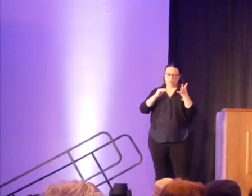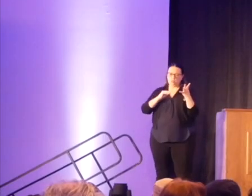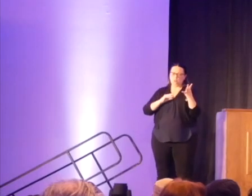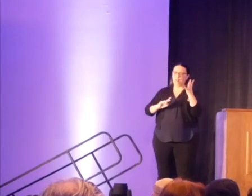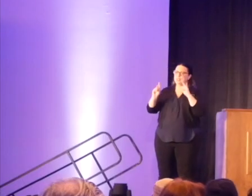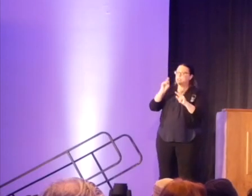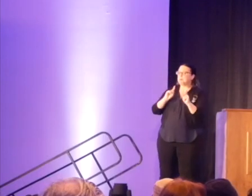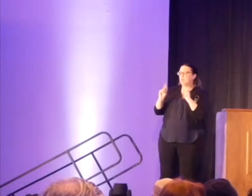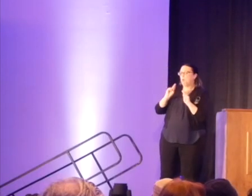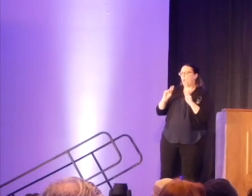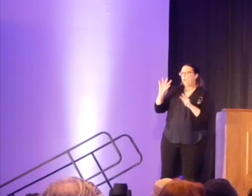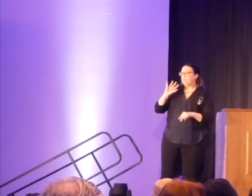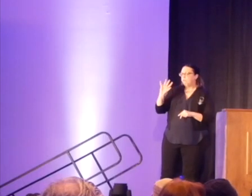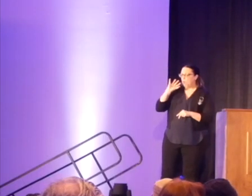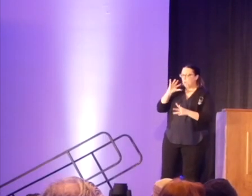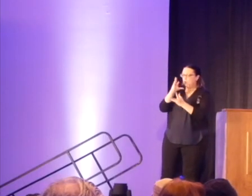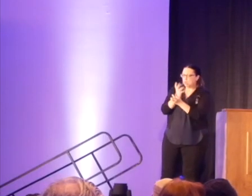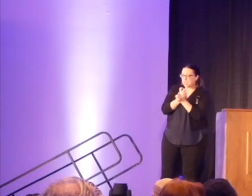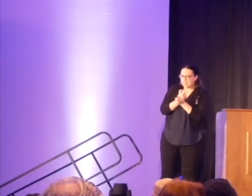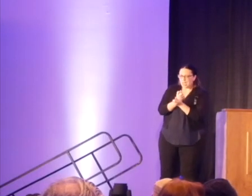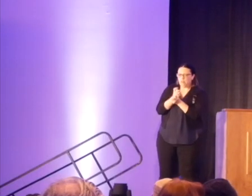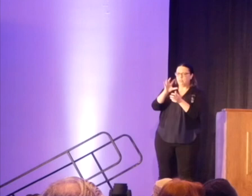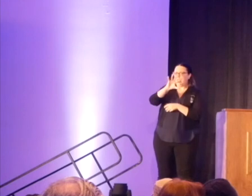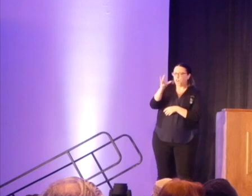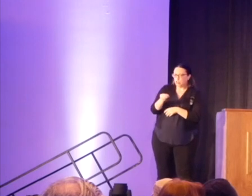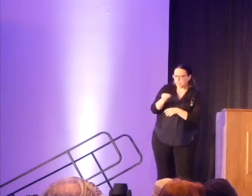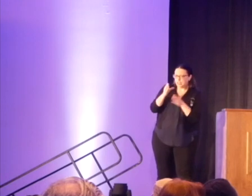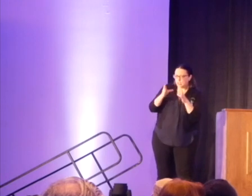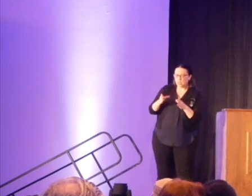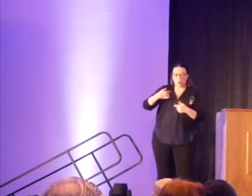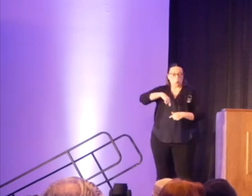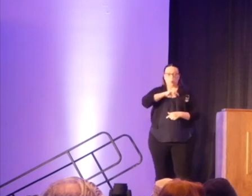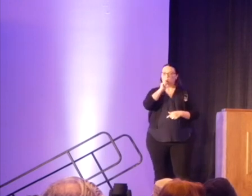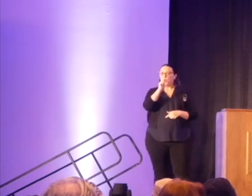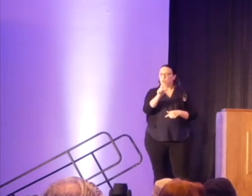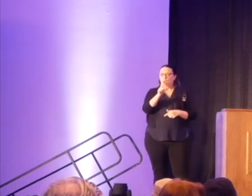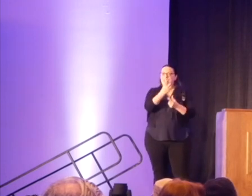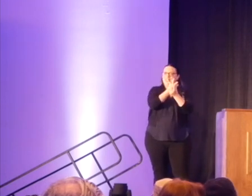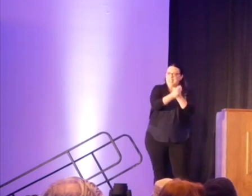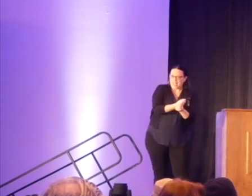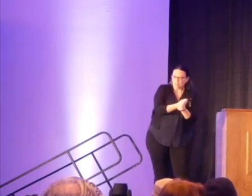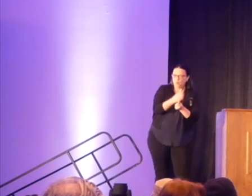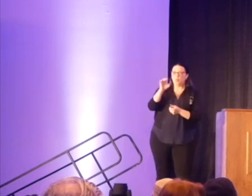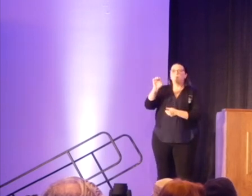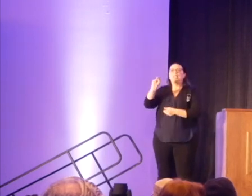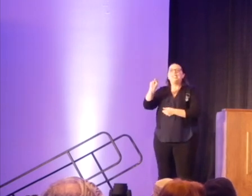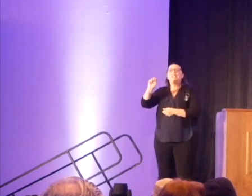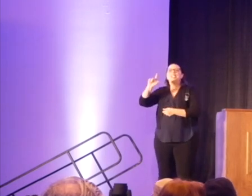former enslaved Africans. We were not slaves. We were enslaved Africans, right?